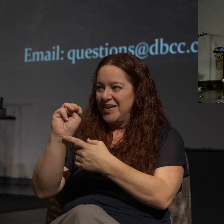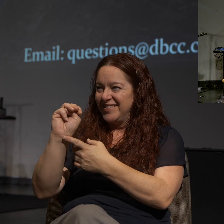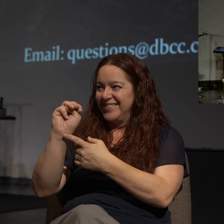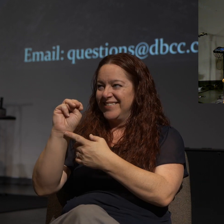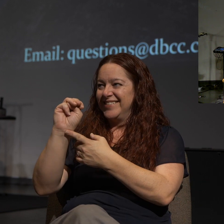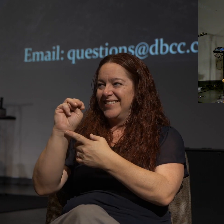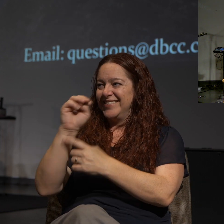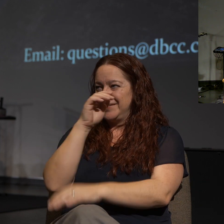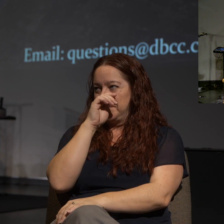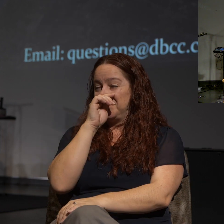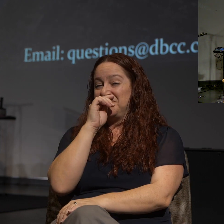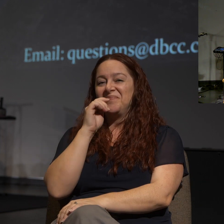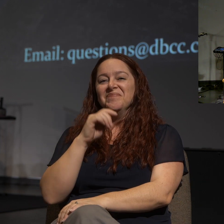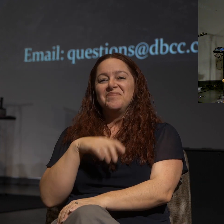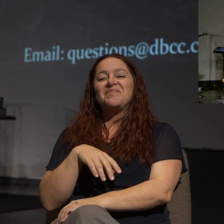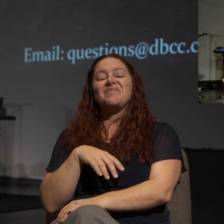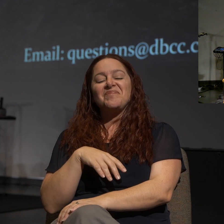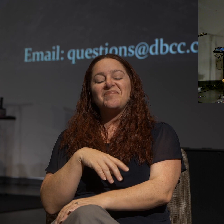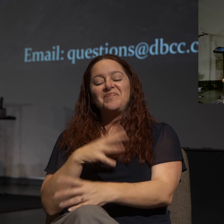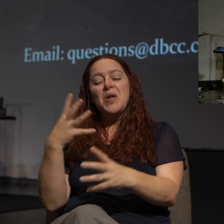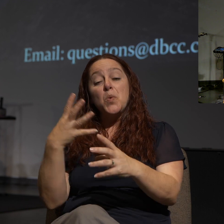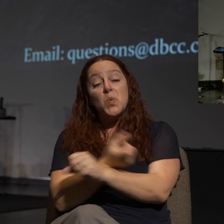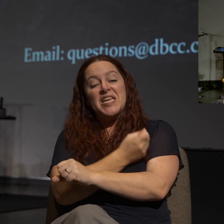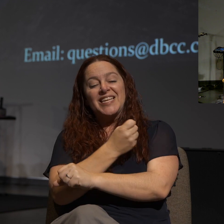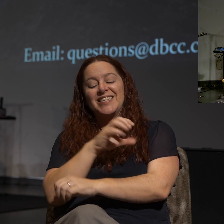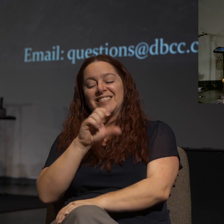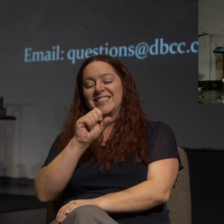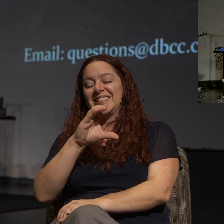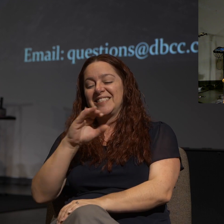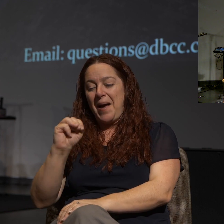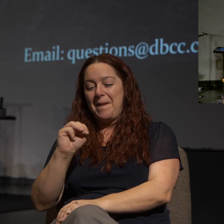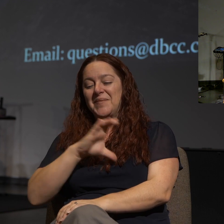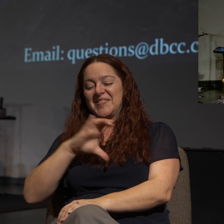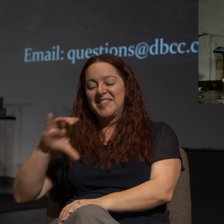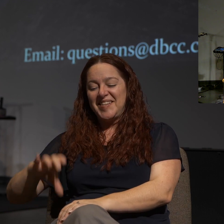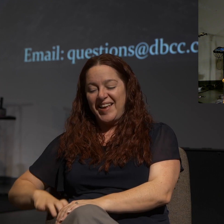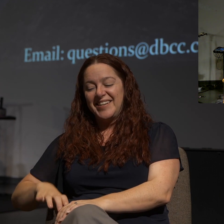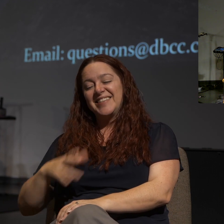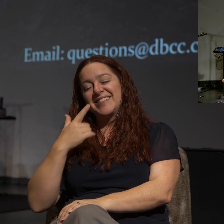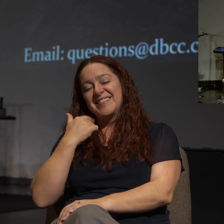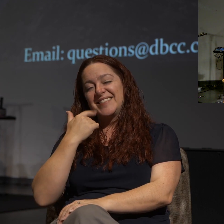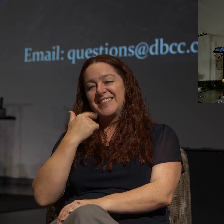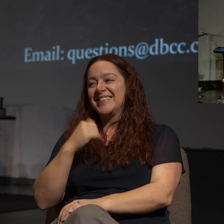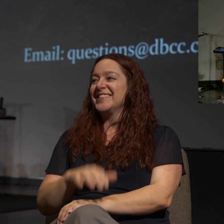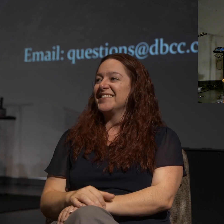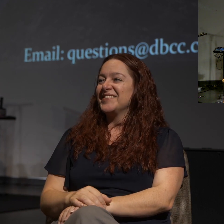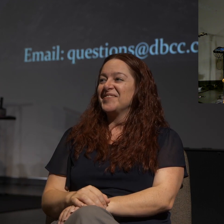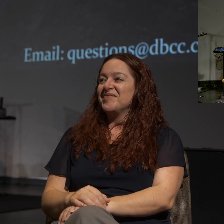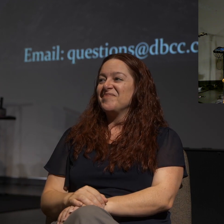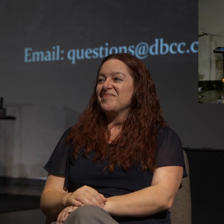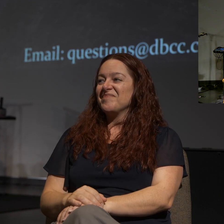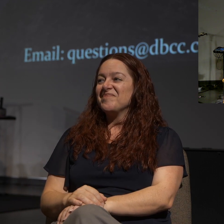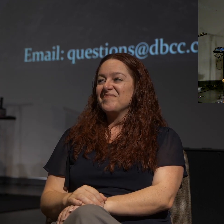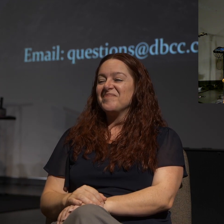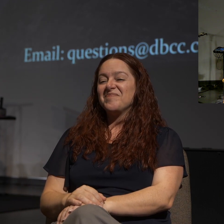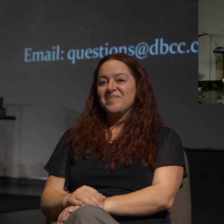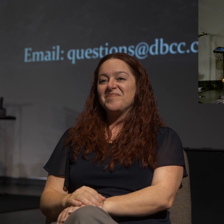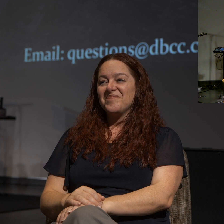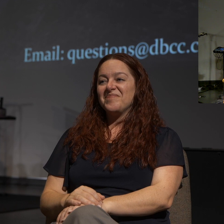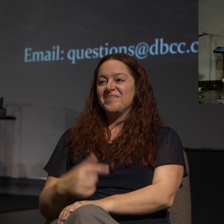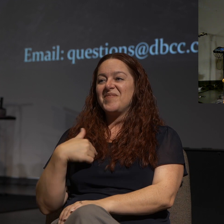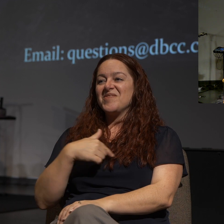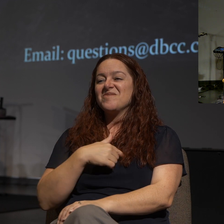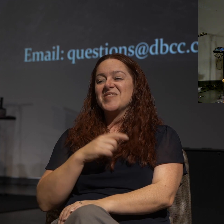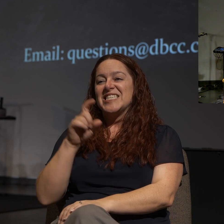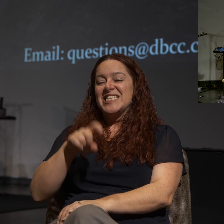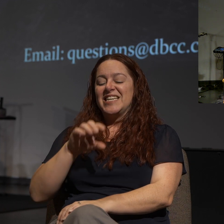Which immediately I said, oh, I get it, win scum Christianity. Win scum Christianity. That's what we need. We need to be scummy for